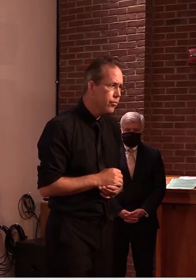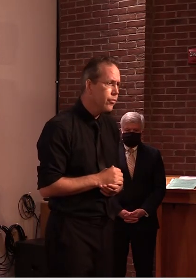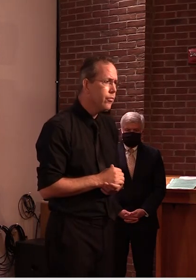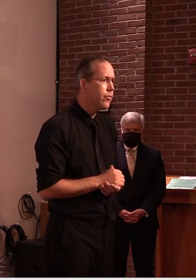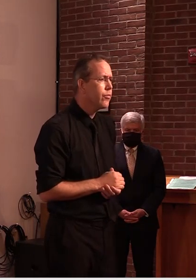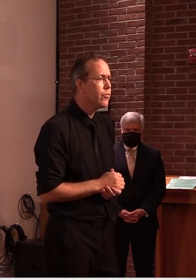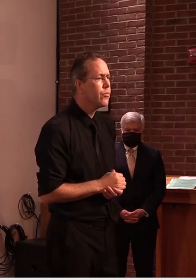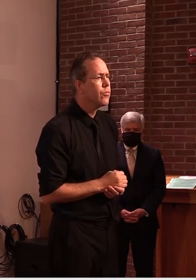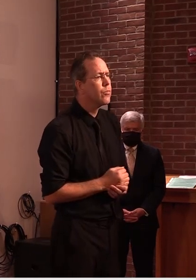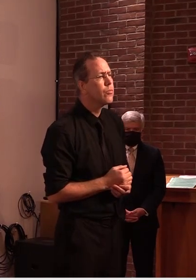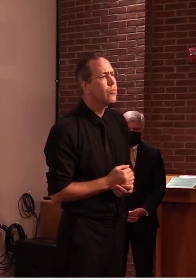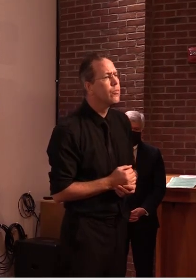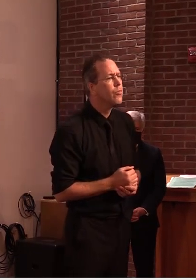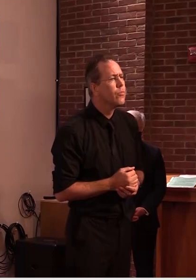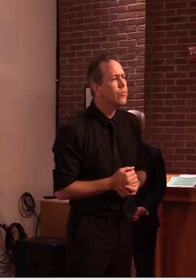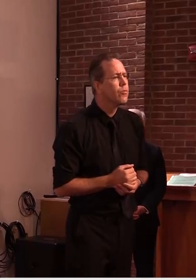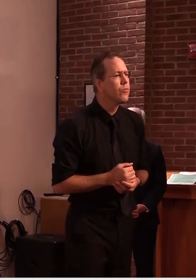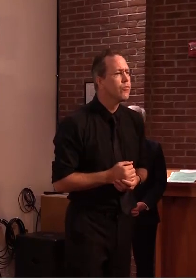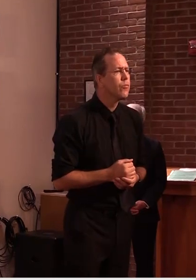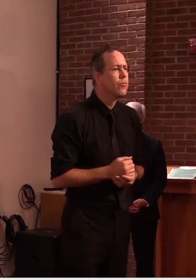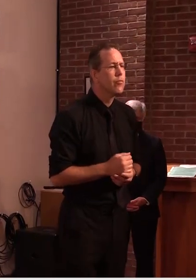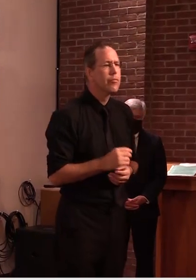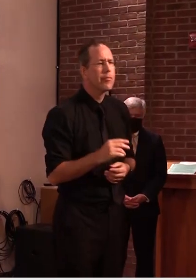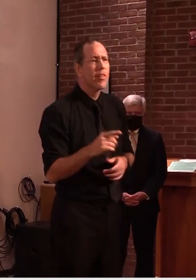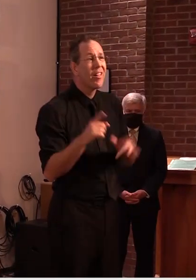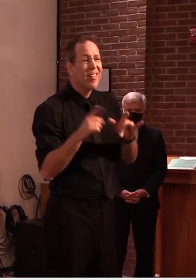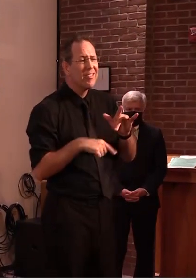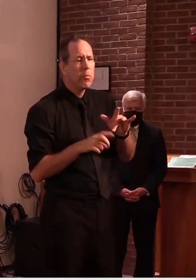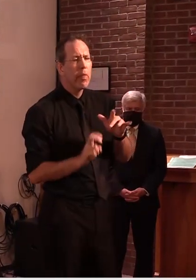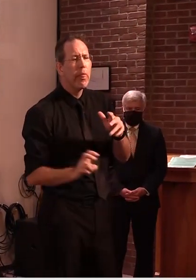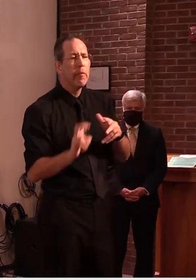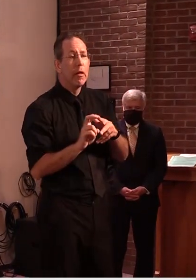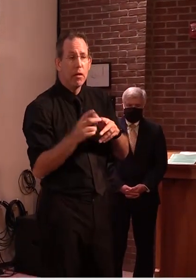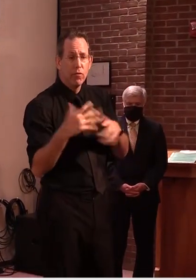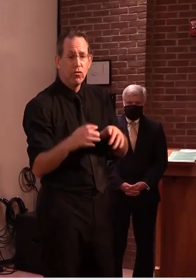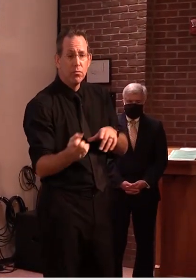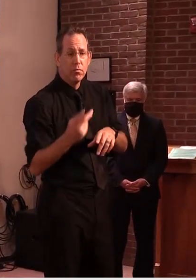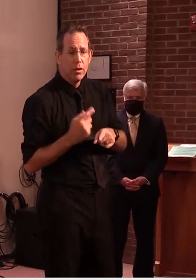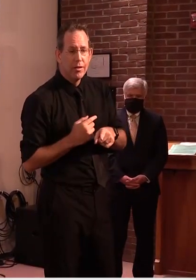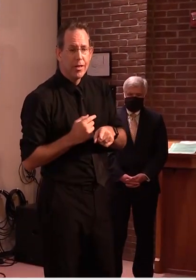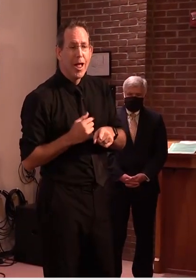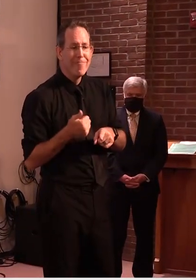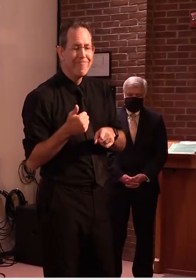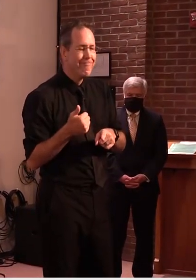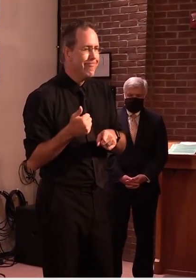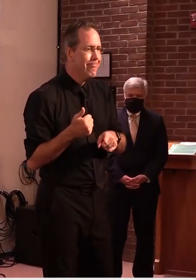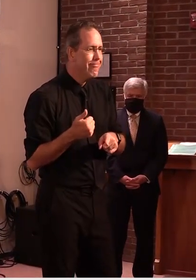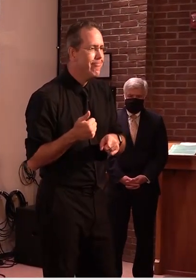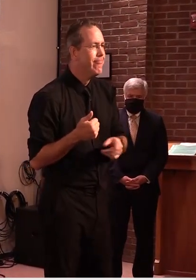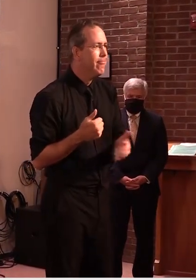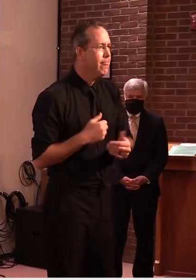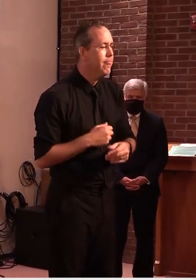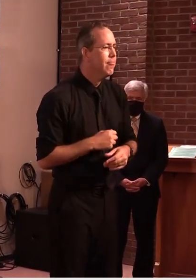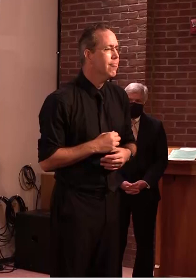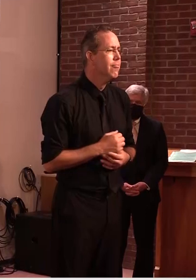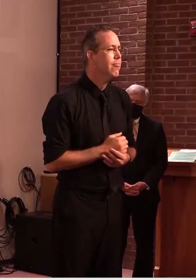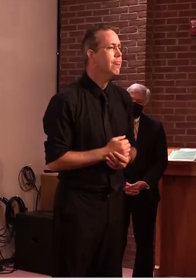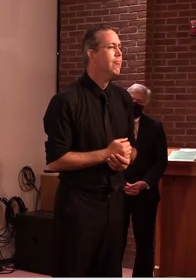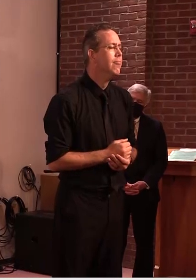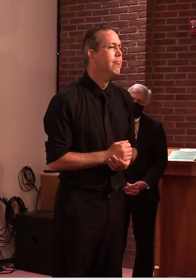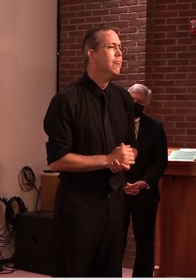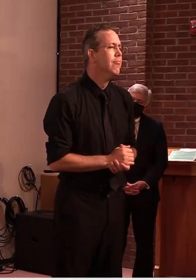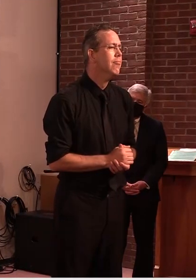to go back to mike donahue who i believe is on now mike good morning hi can you hear me we can